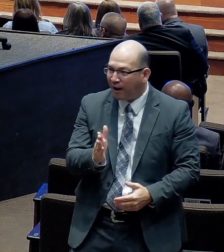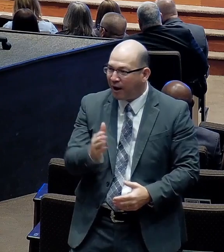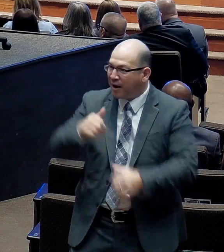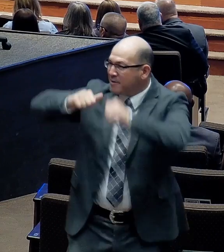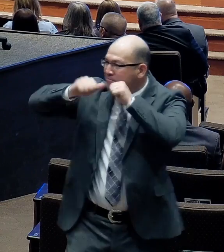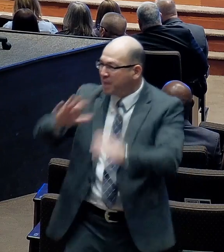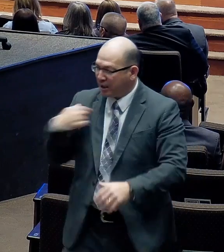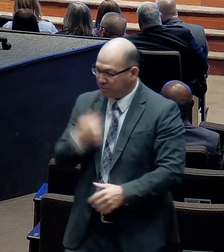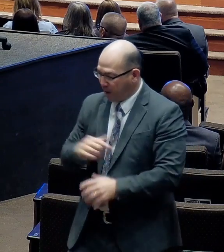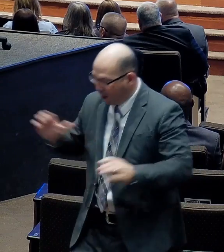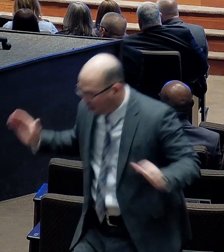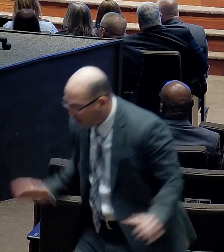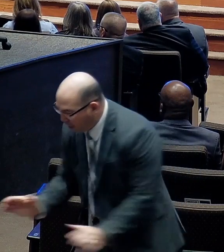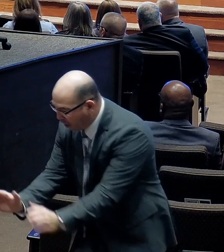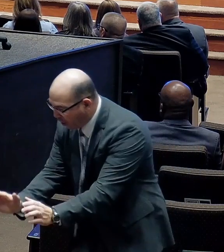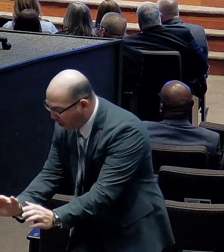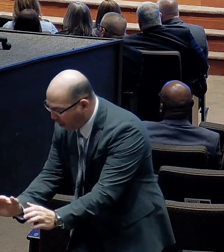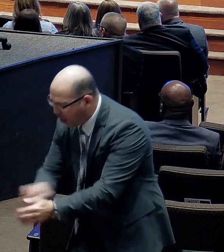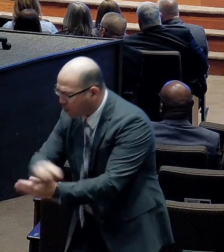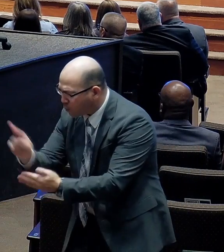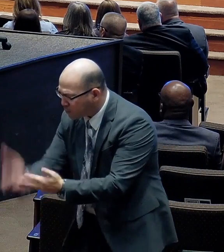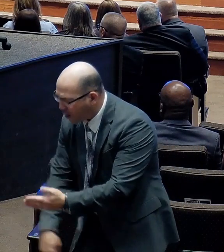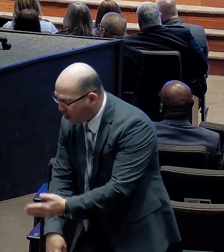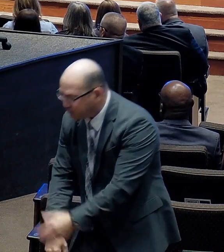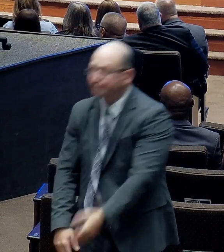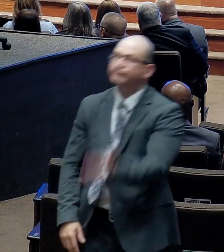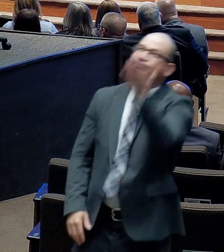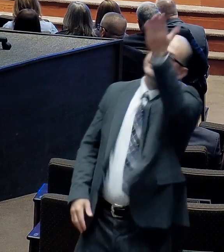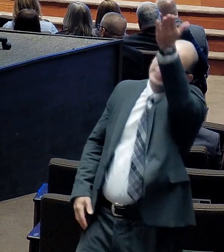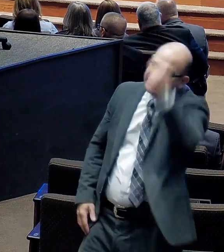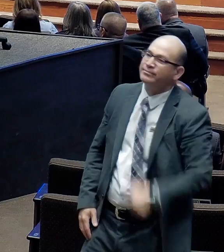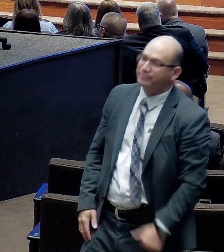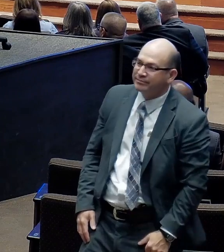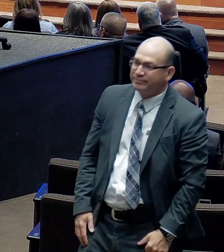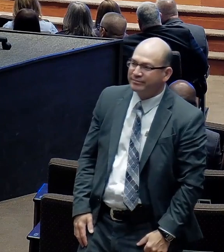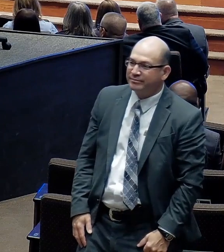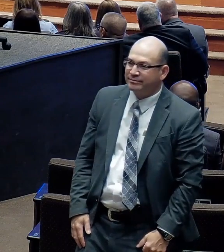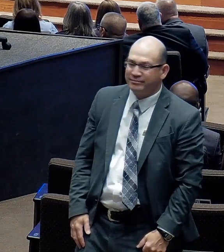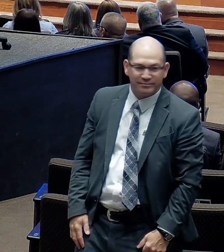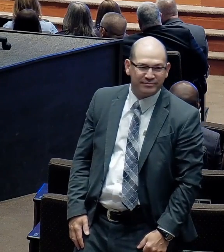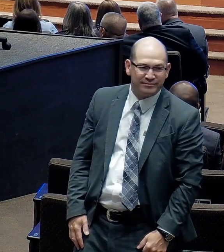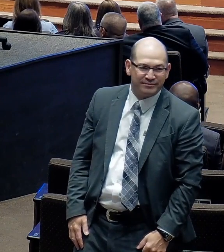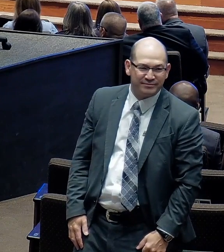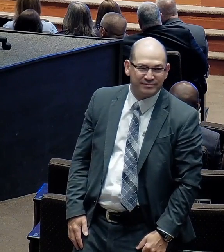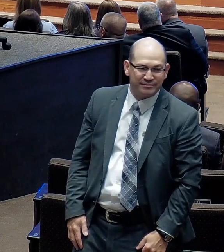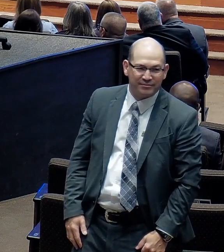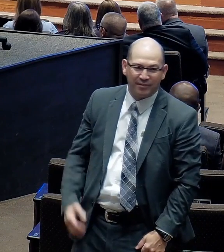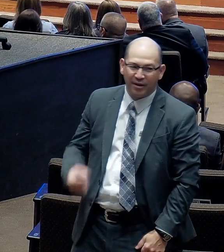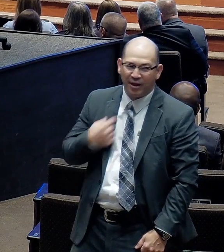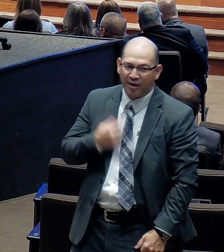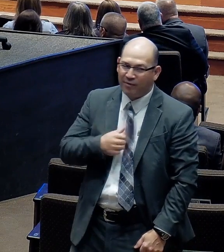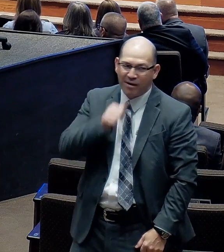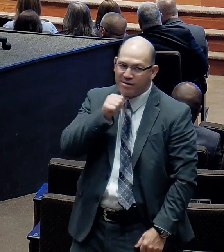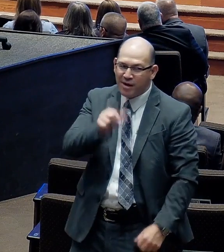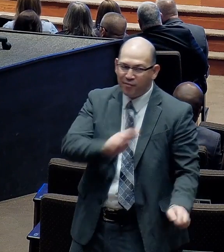It's all. Of God. God. And we're not about. Just sit around. And think about. What God has done.